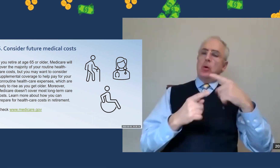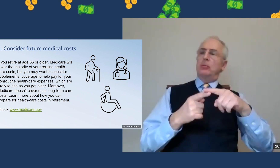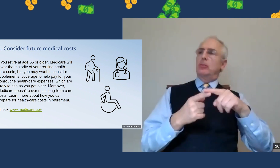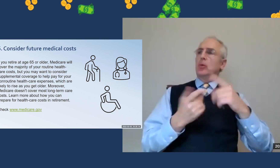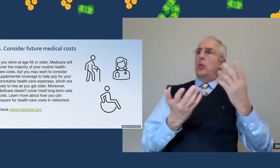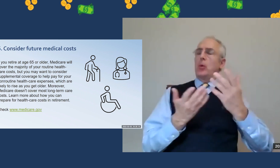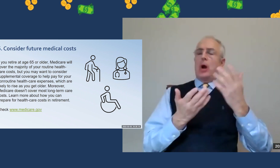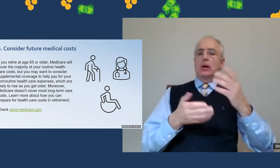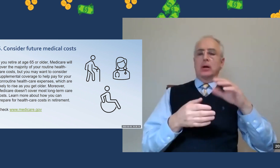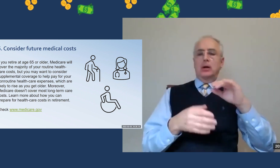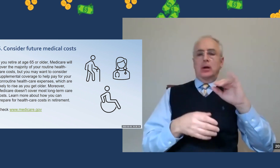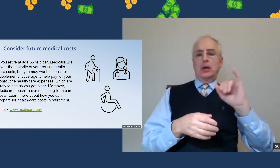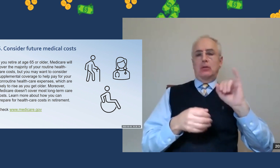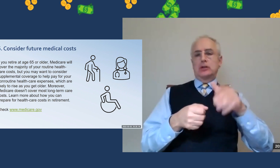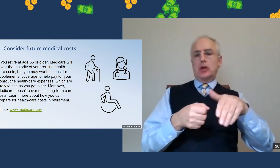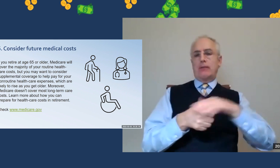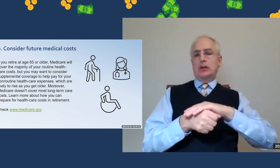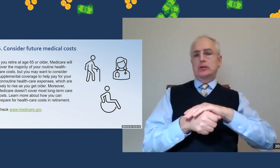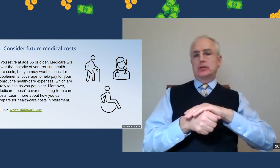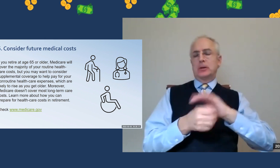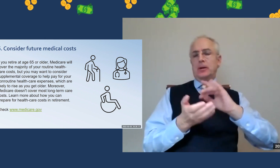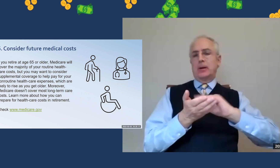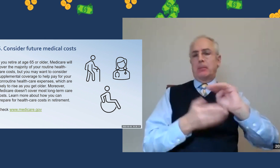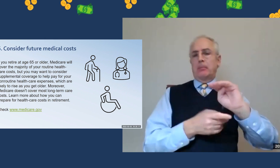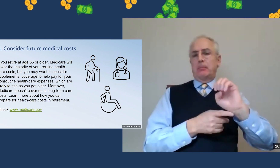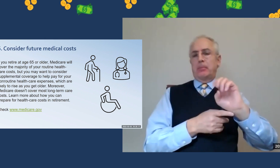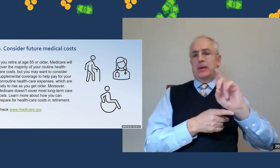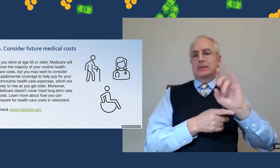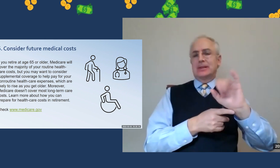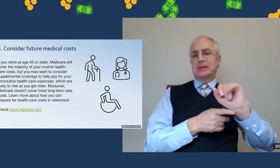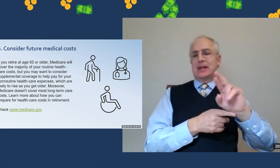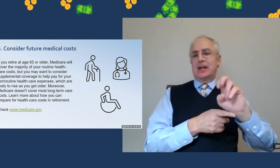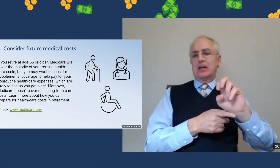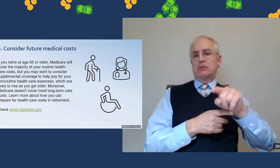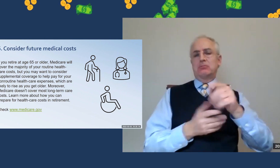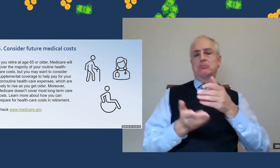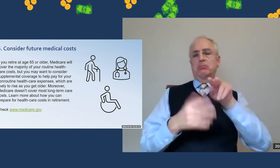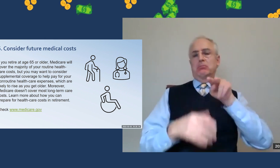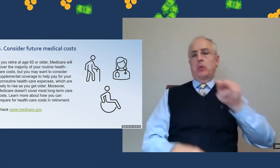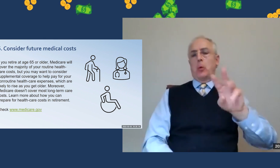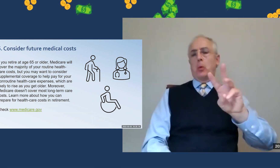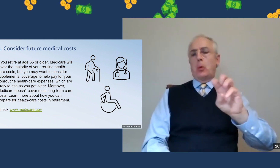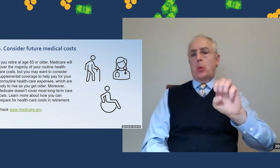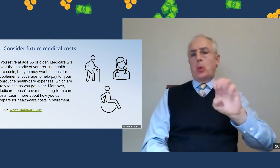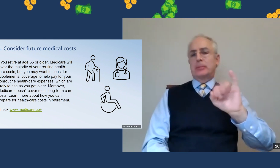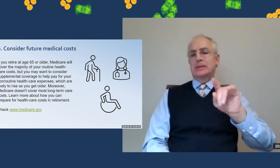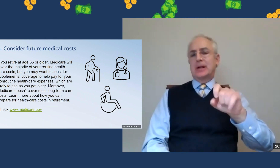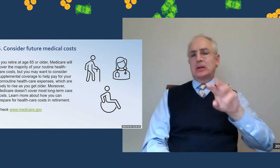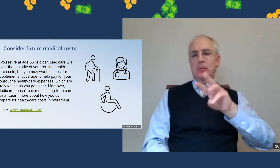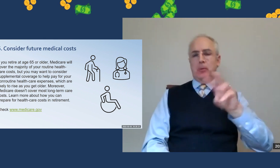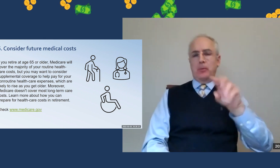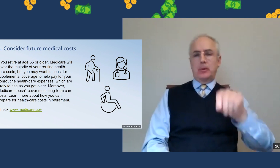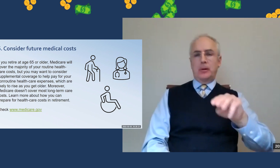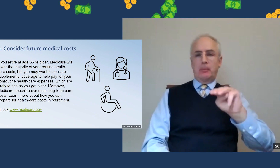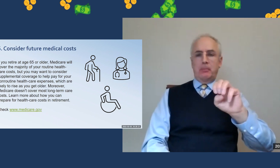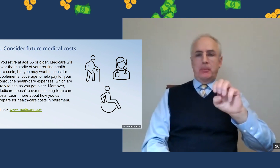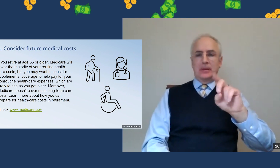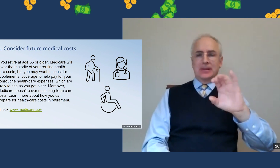For more basic information about what sorts of insurance coverages and Medicare has, you can look at